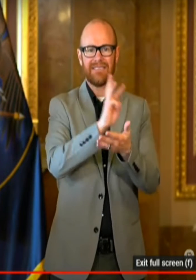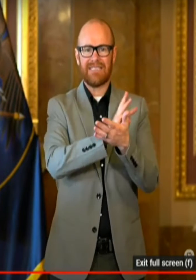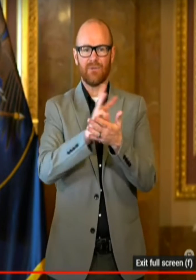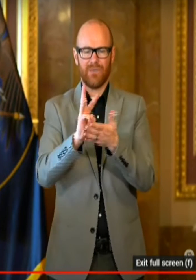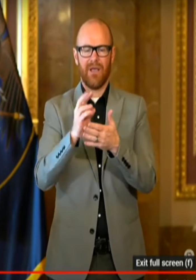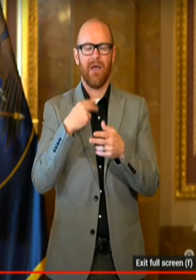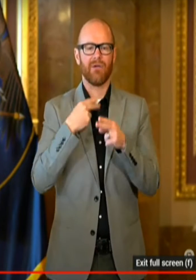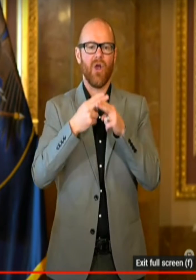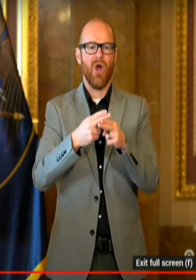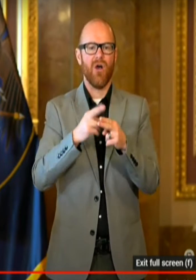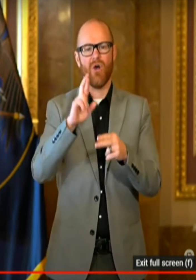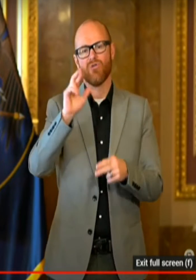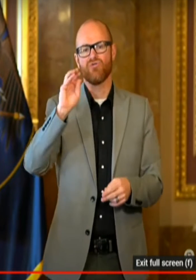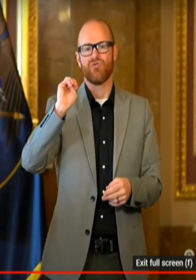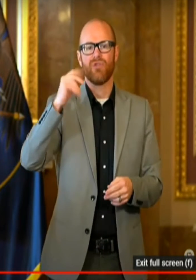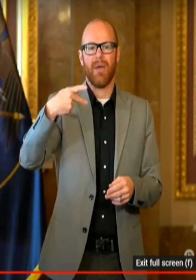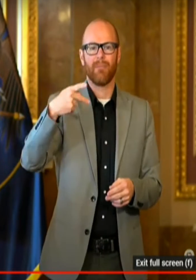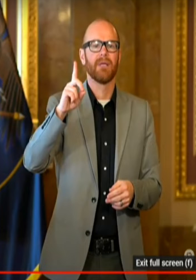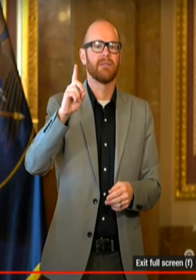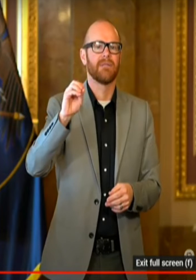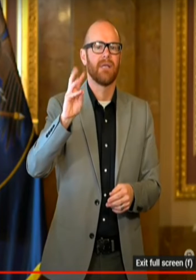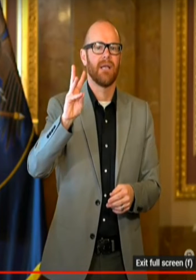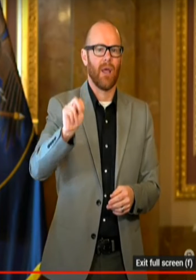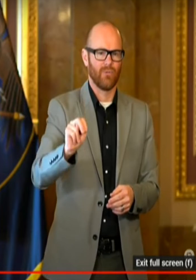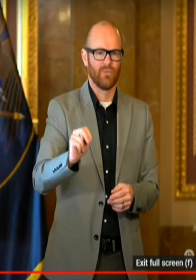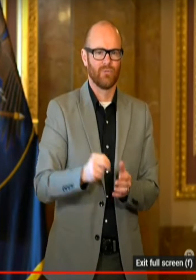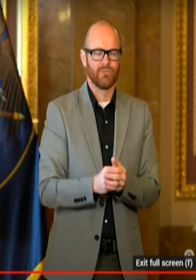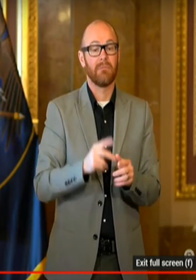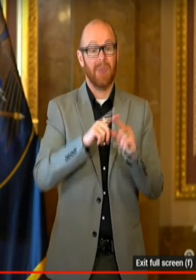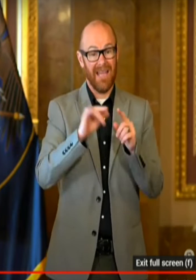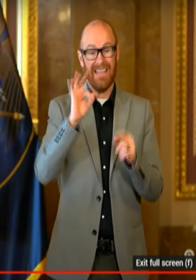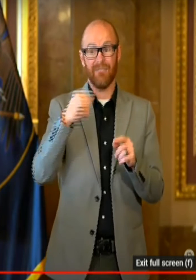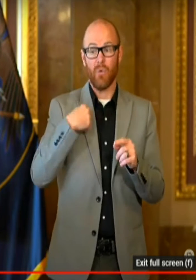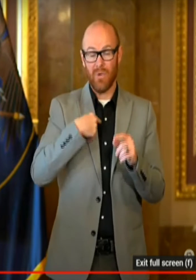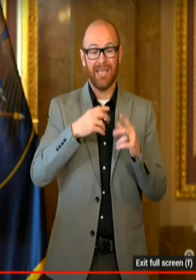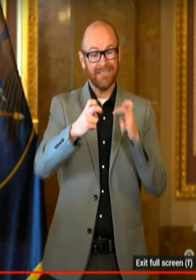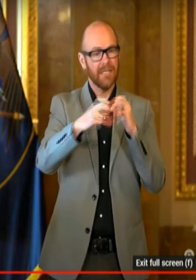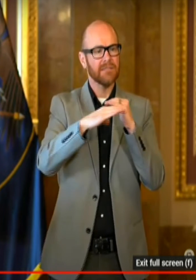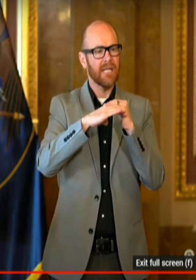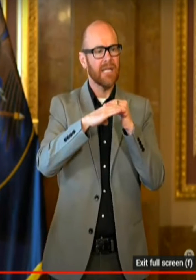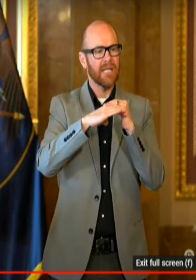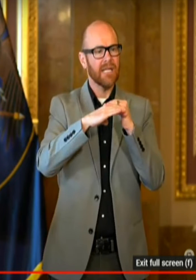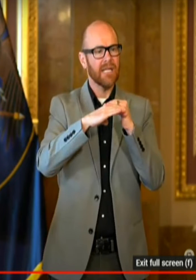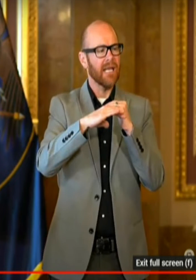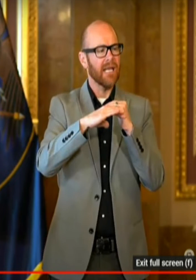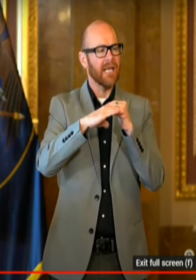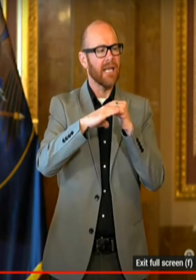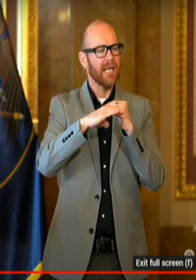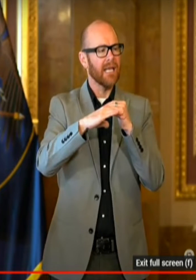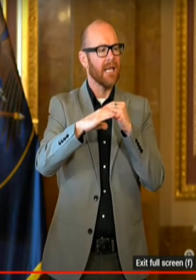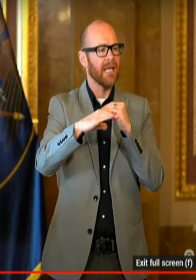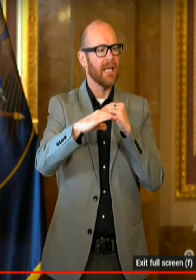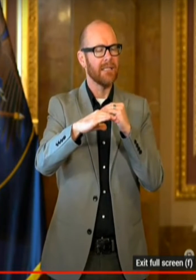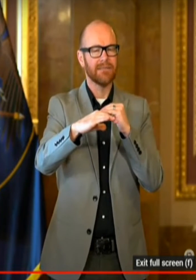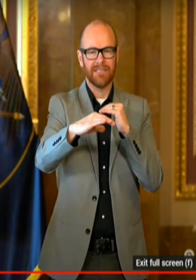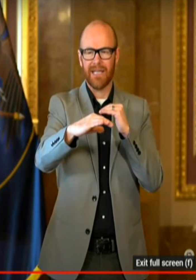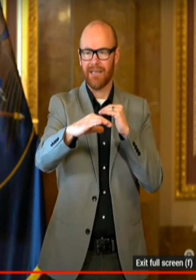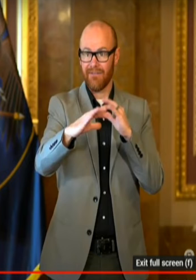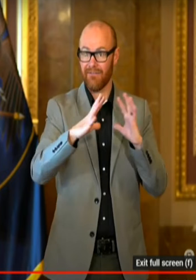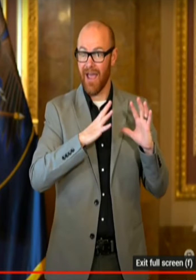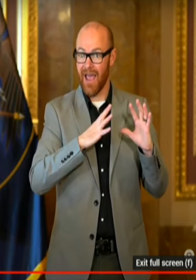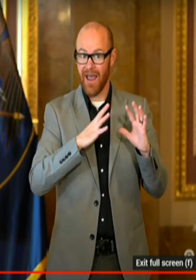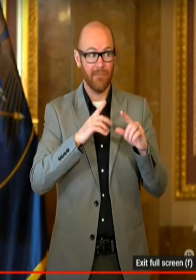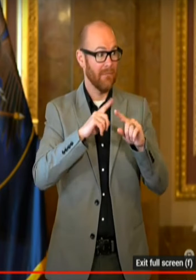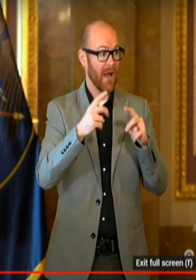But also that we have the ability to ramp up very quickly as we're stockpiling supplies so that and with our surveillance,